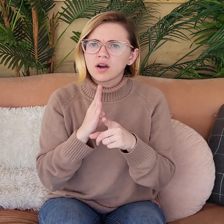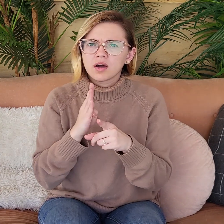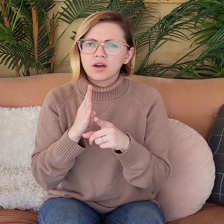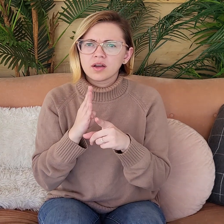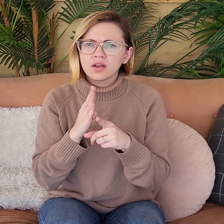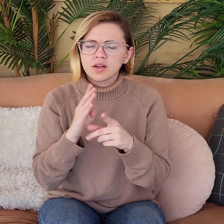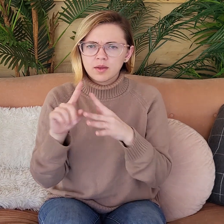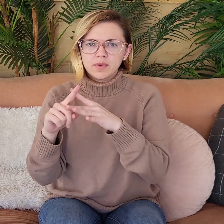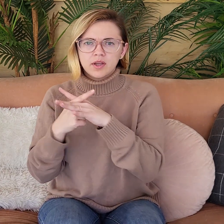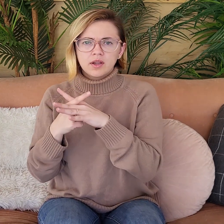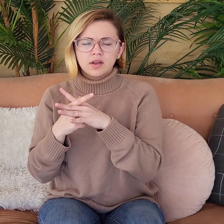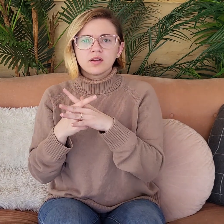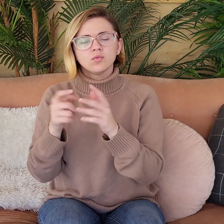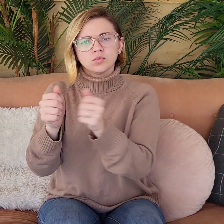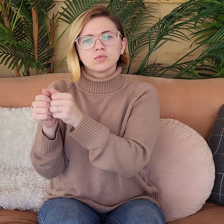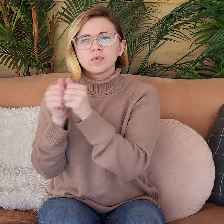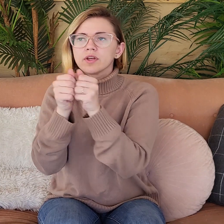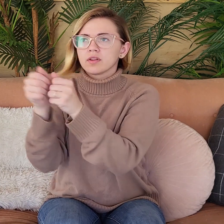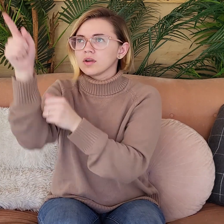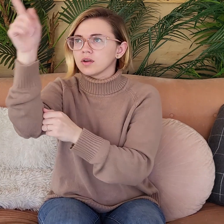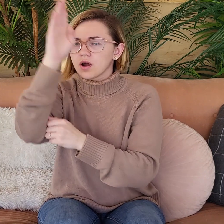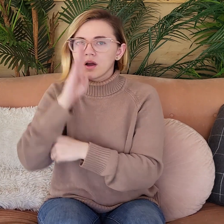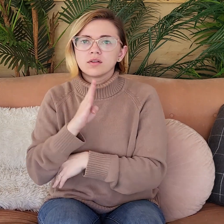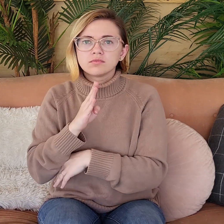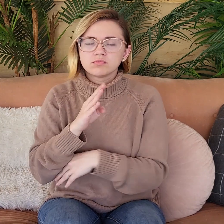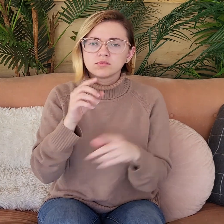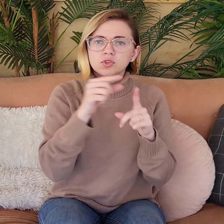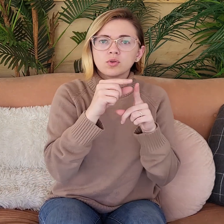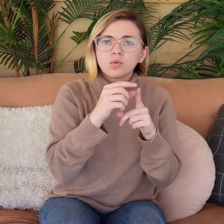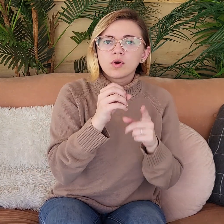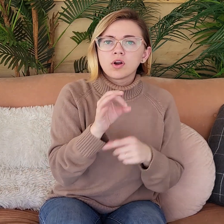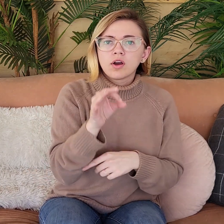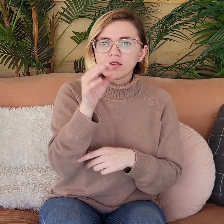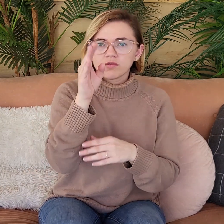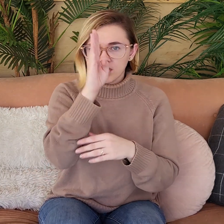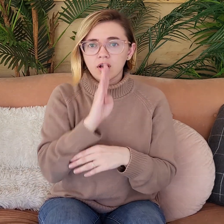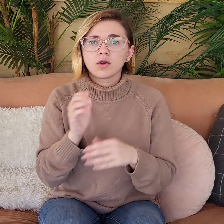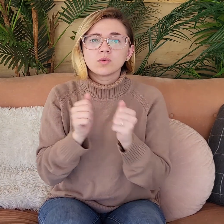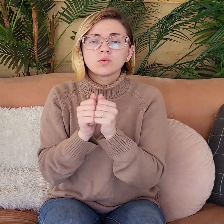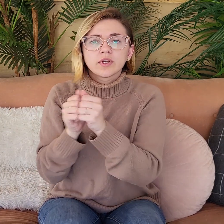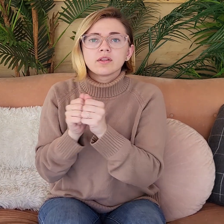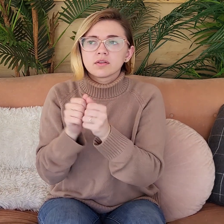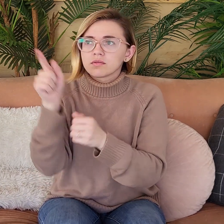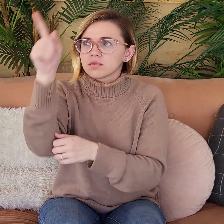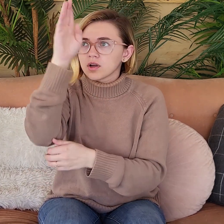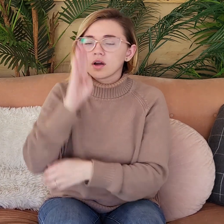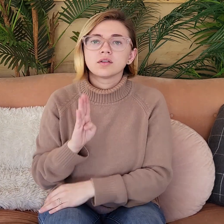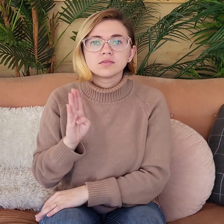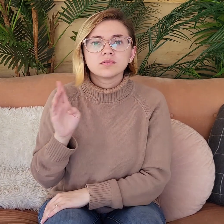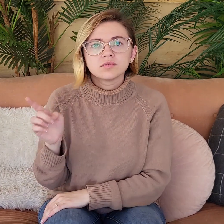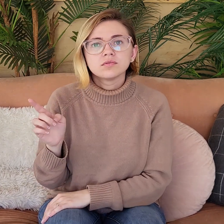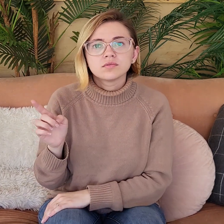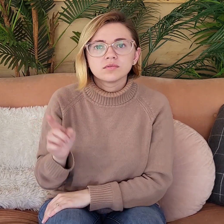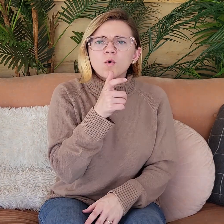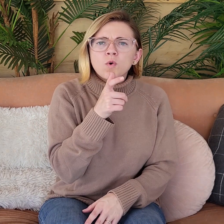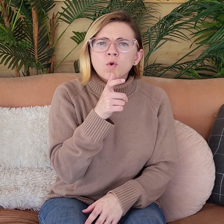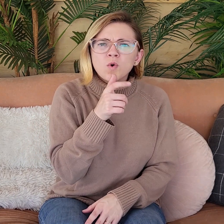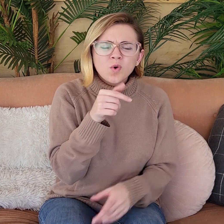that there is the word of God and in the beginning it was with God. The word of God was with him.